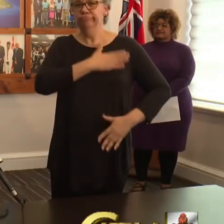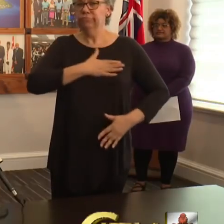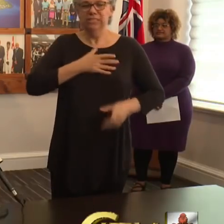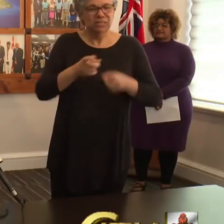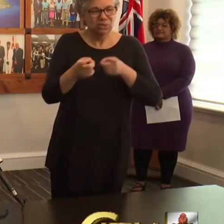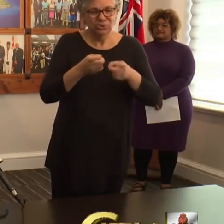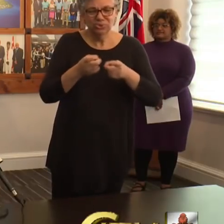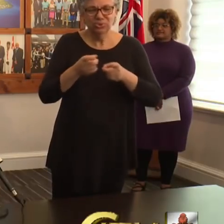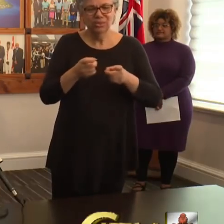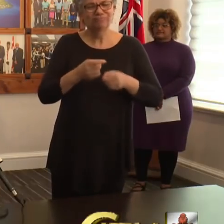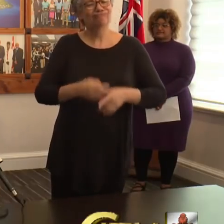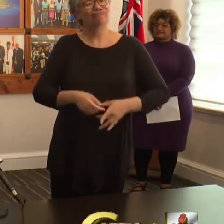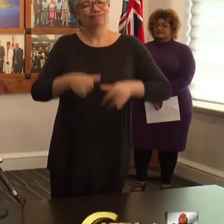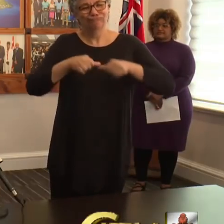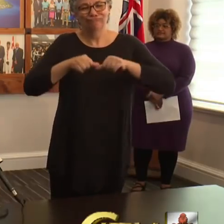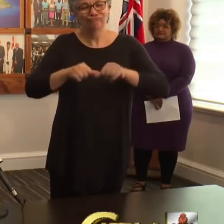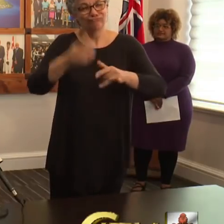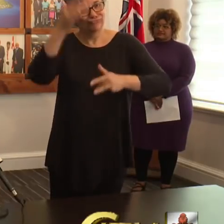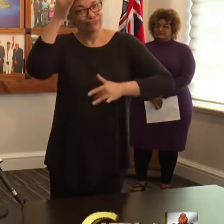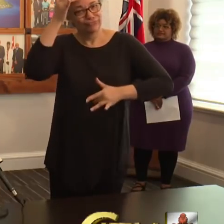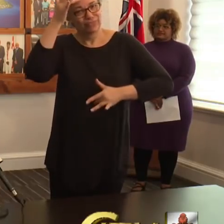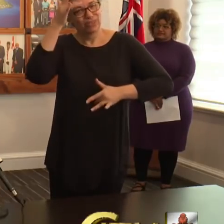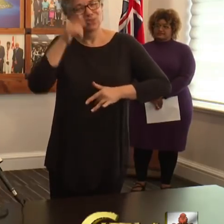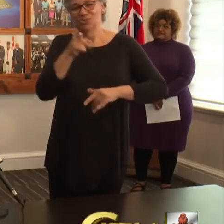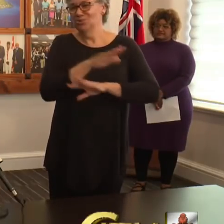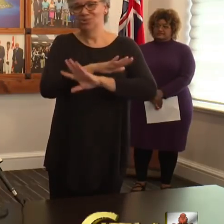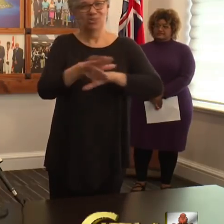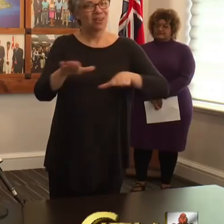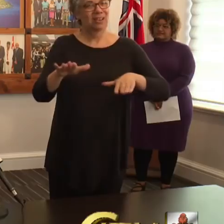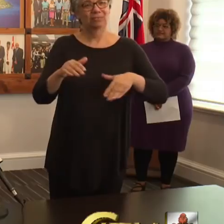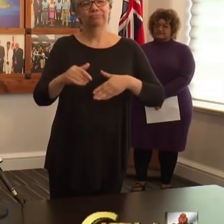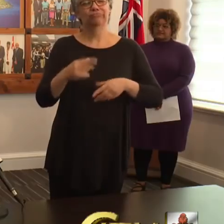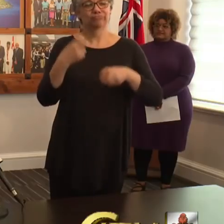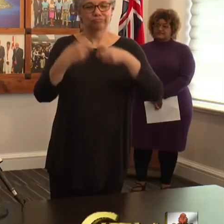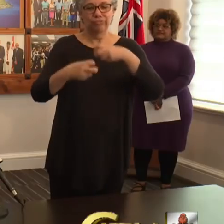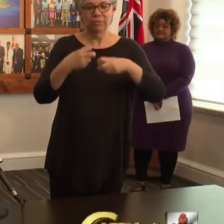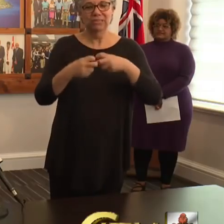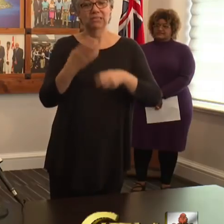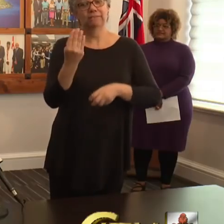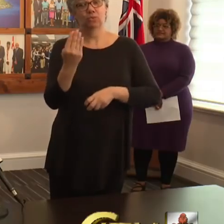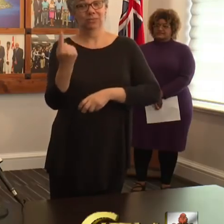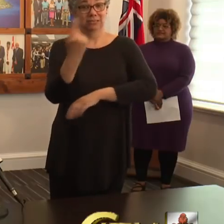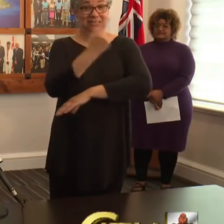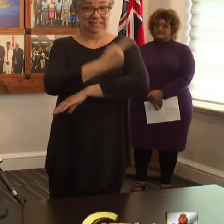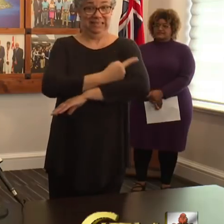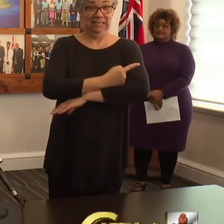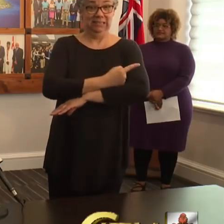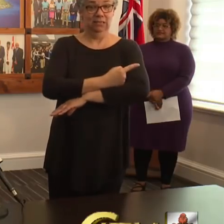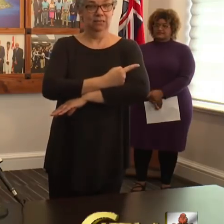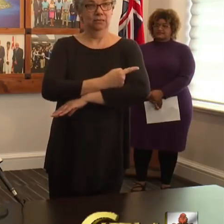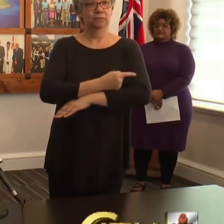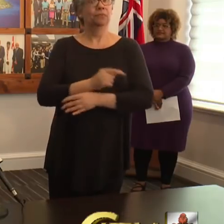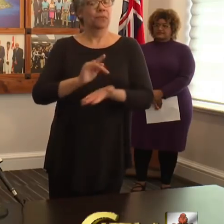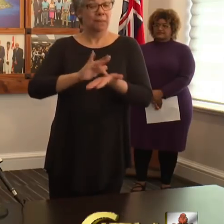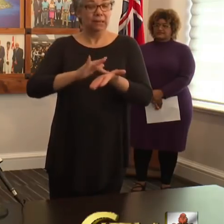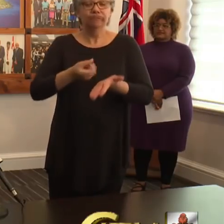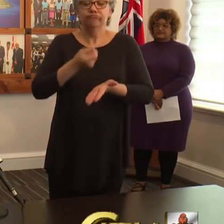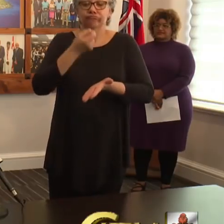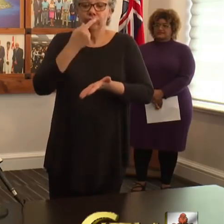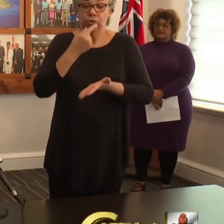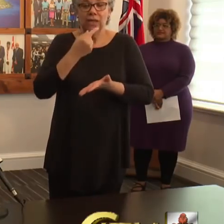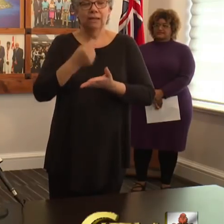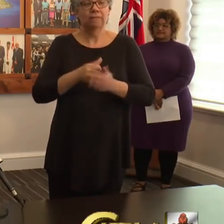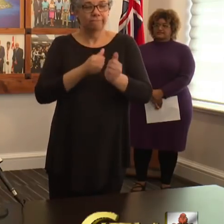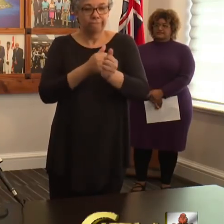chronic conditions so that you do not run into complications during this next period of 14 days. Take your medications and comply